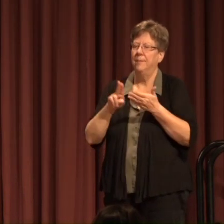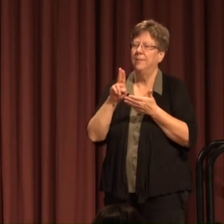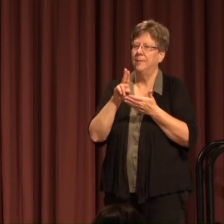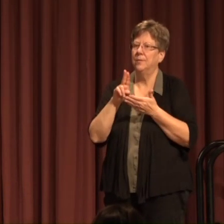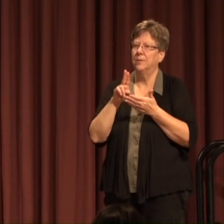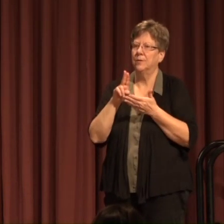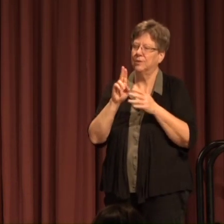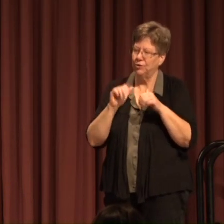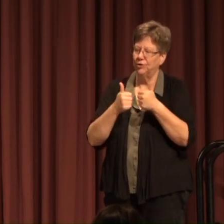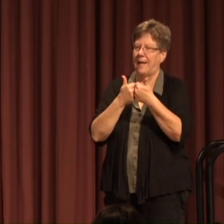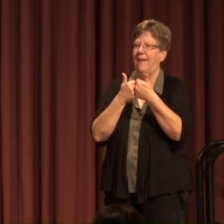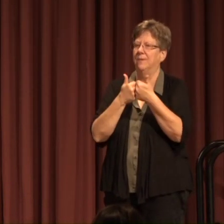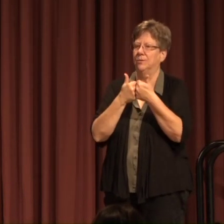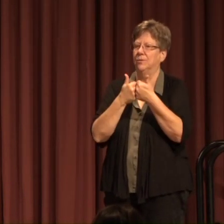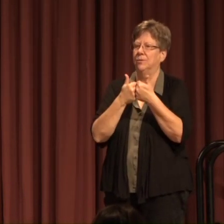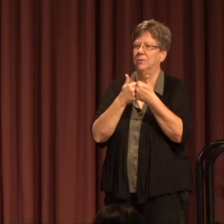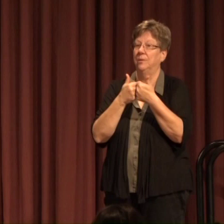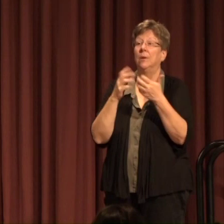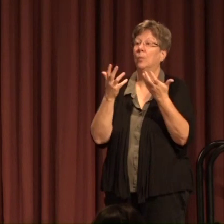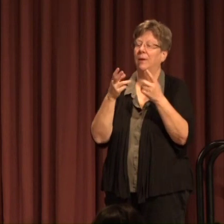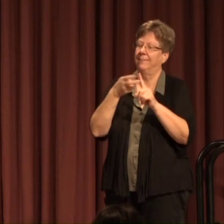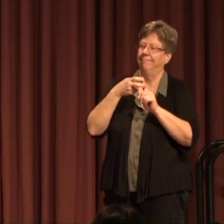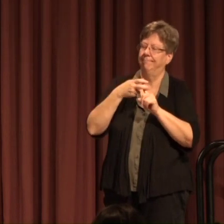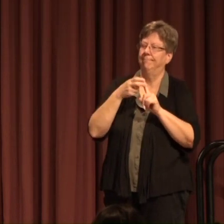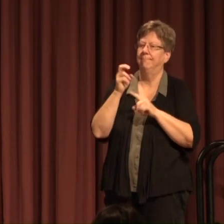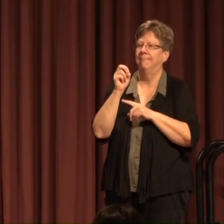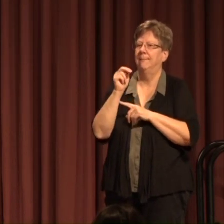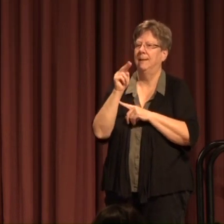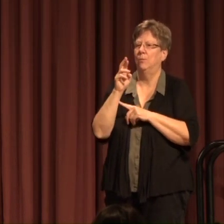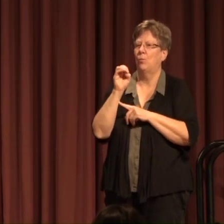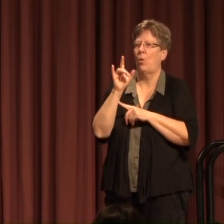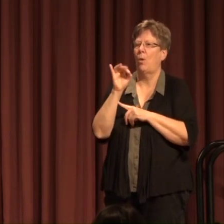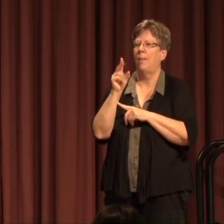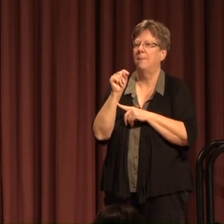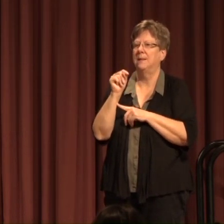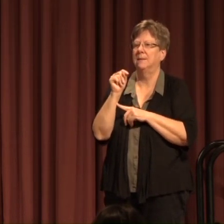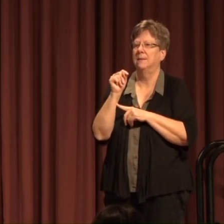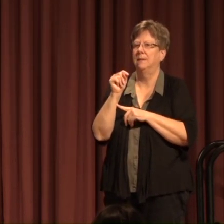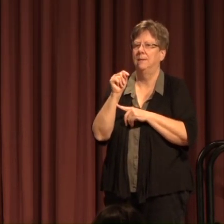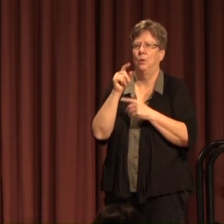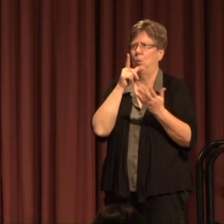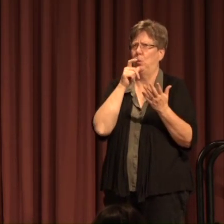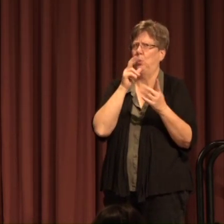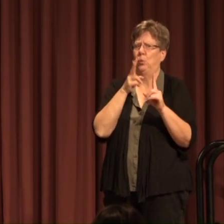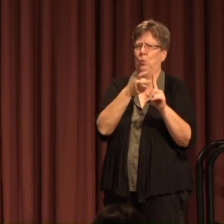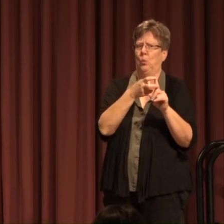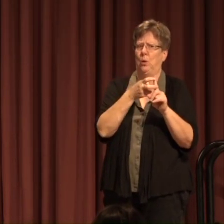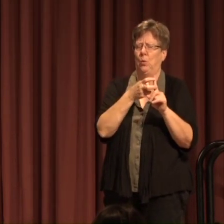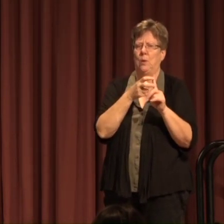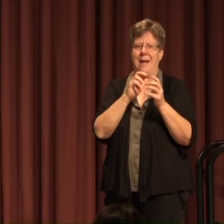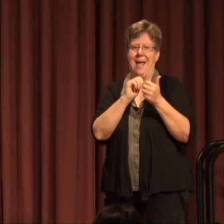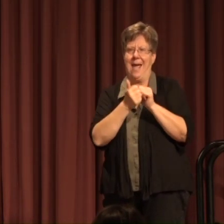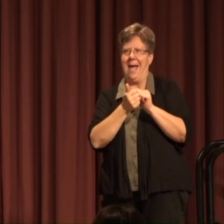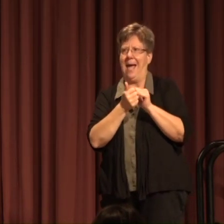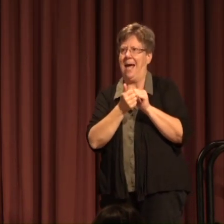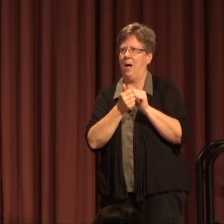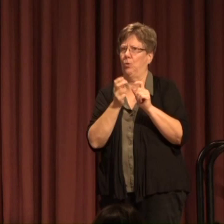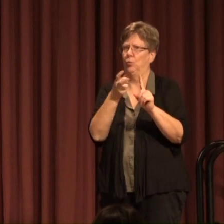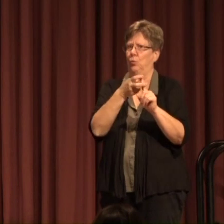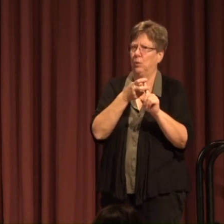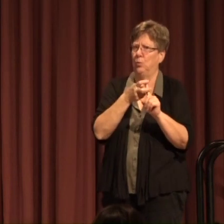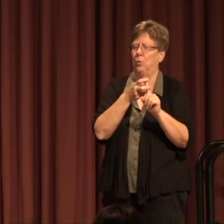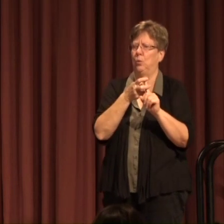Is challenged with enrollment management Who to recruit How to recruit for